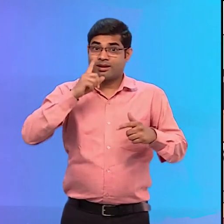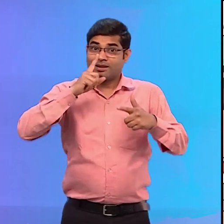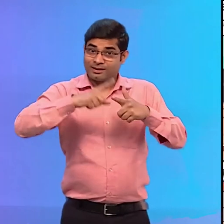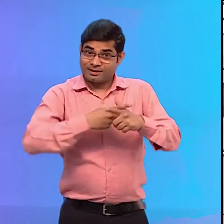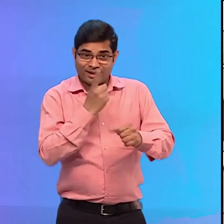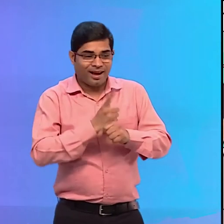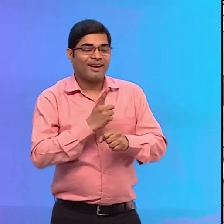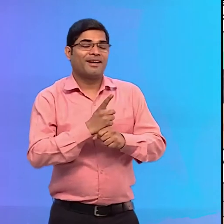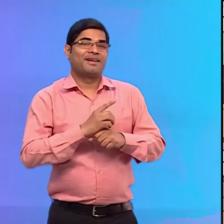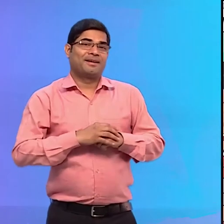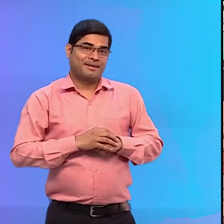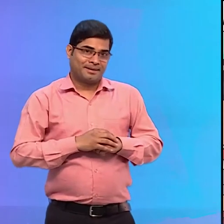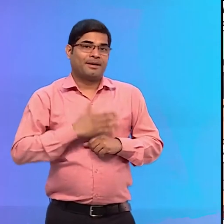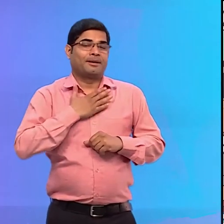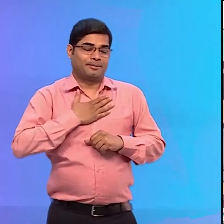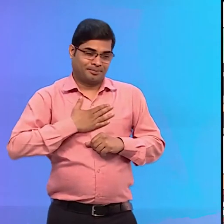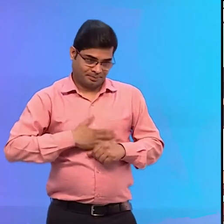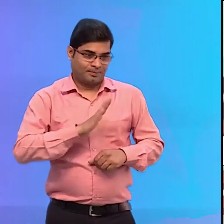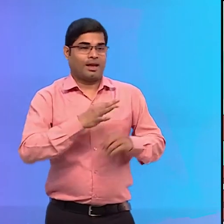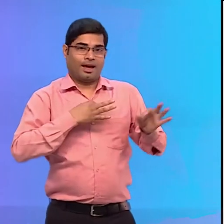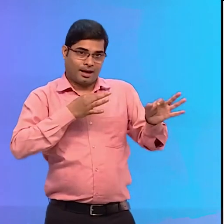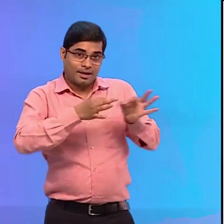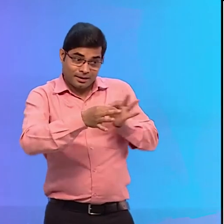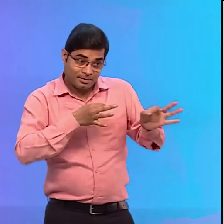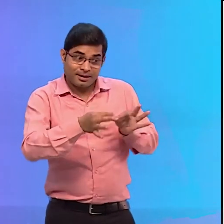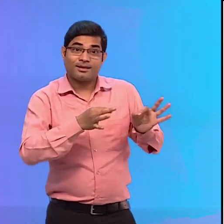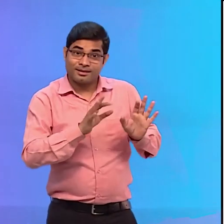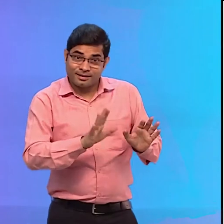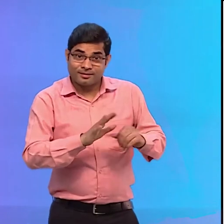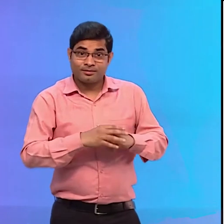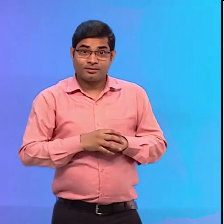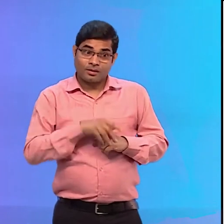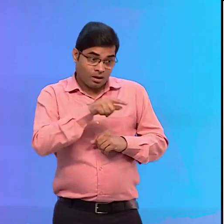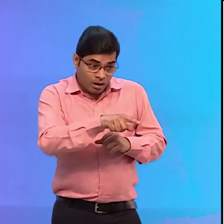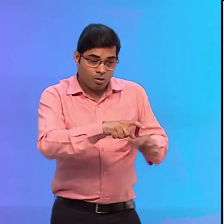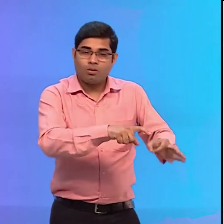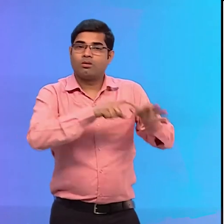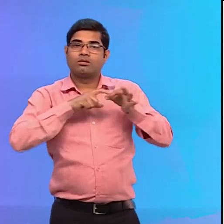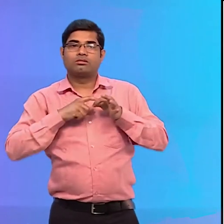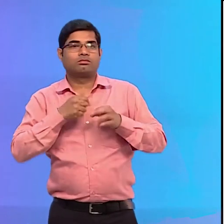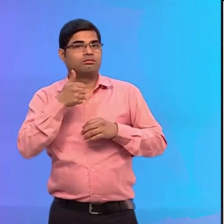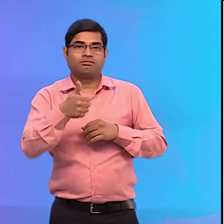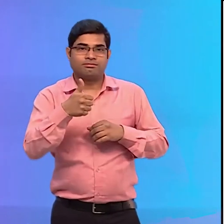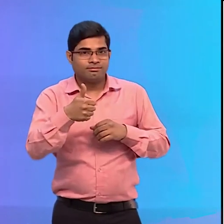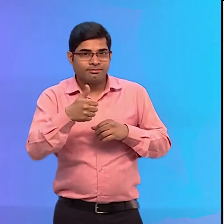And Jyoti ma'am patiently explains Well, a very good question Priya.